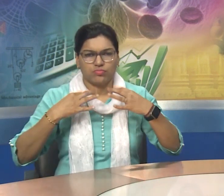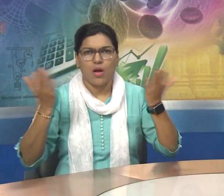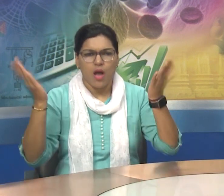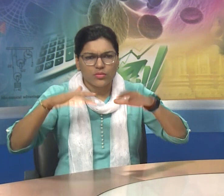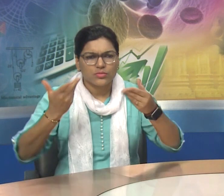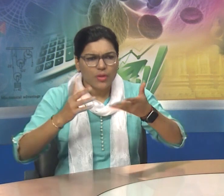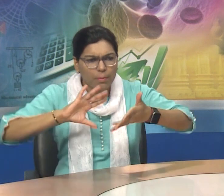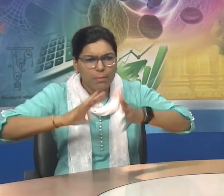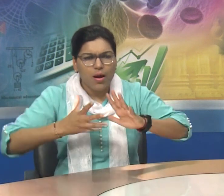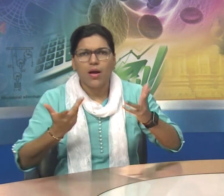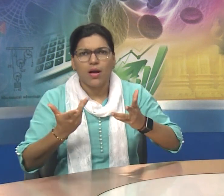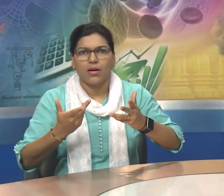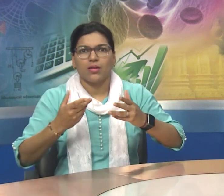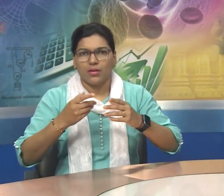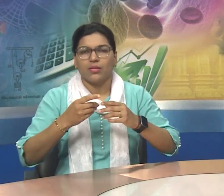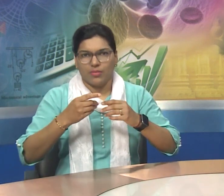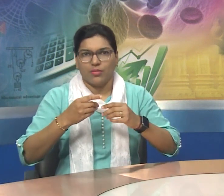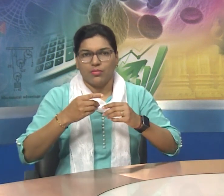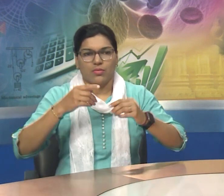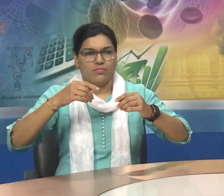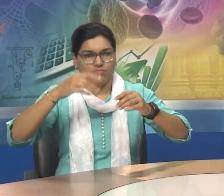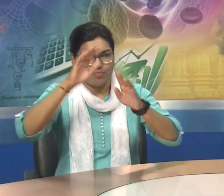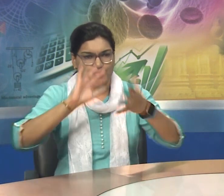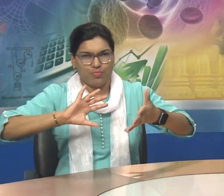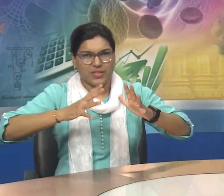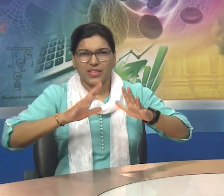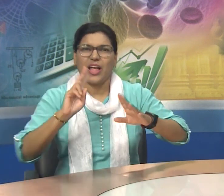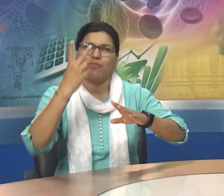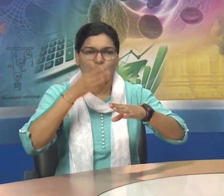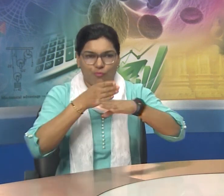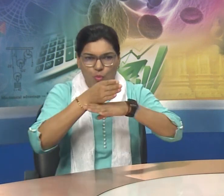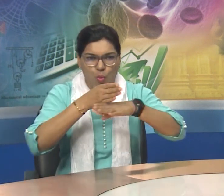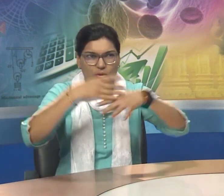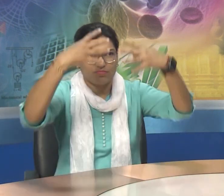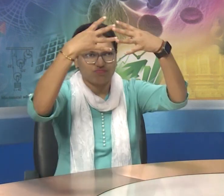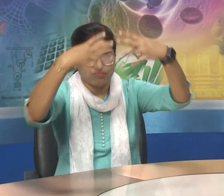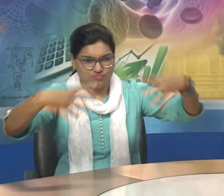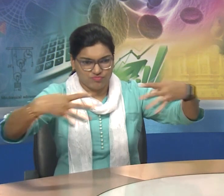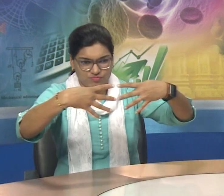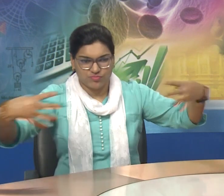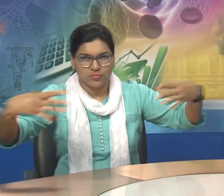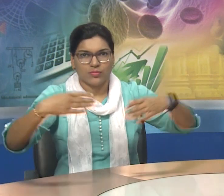As you all know, our cloth got stitched by